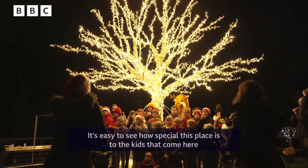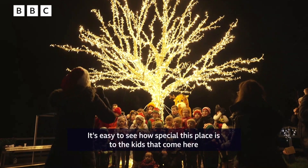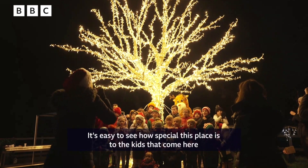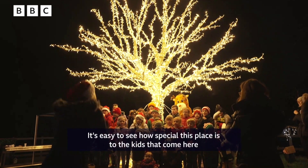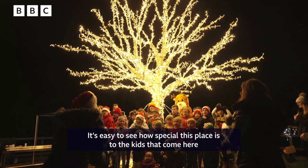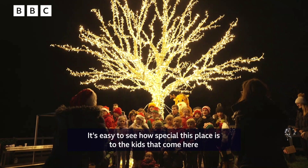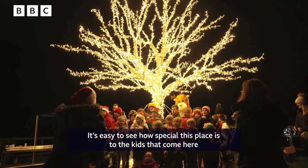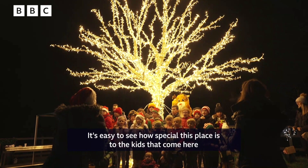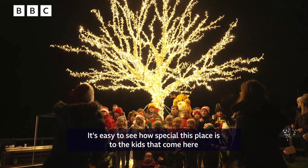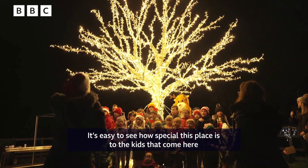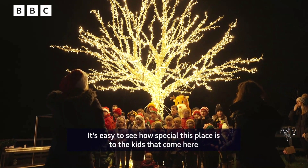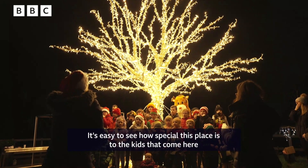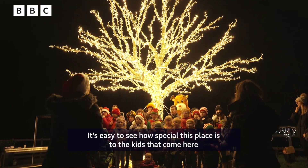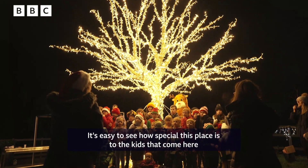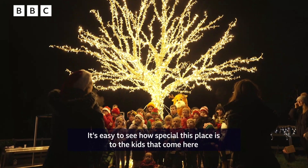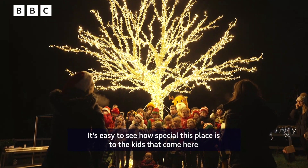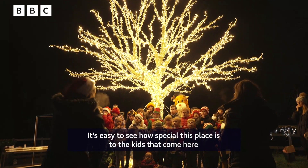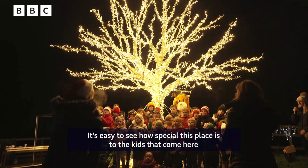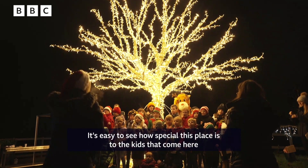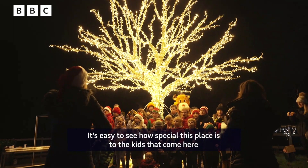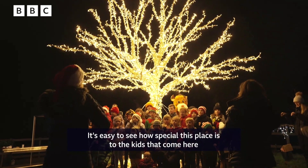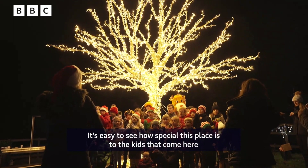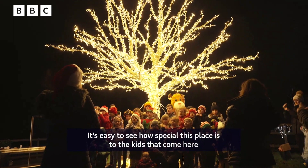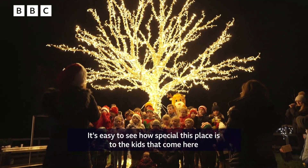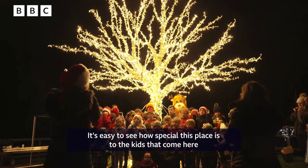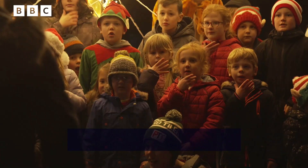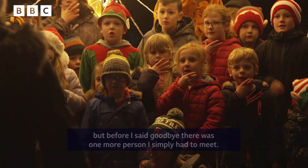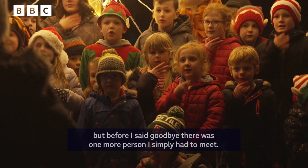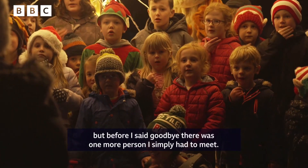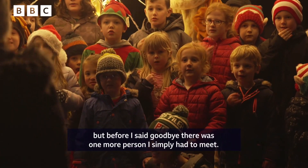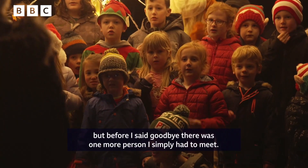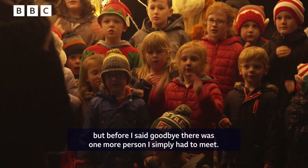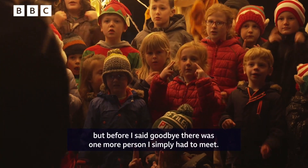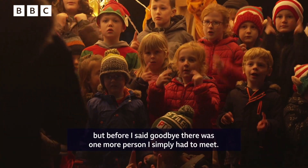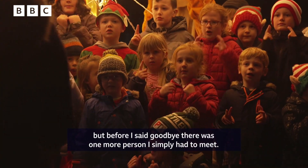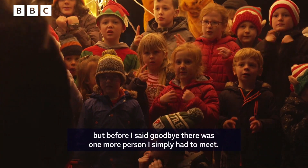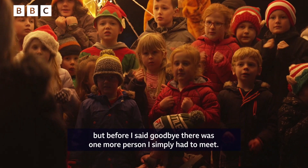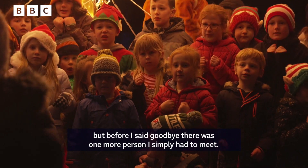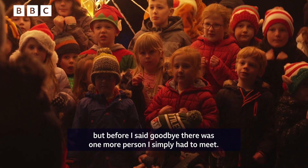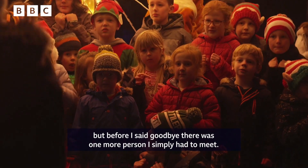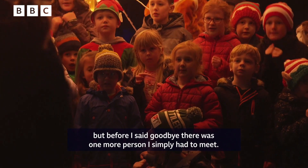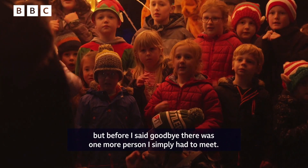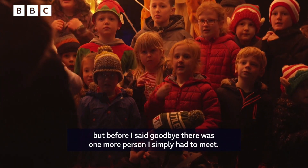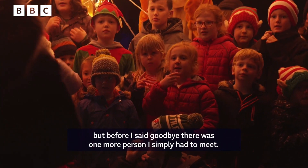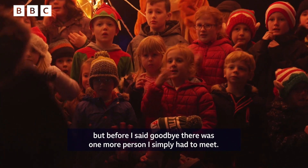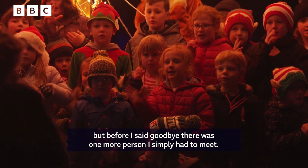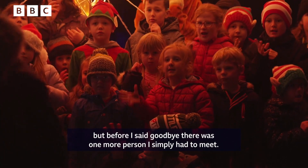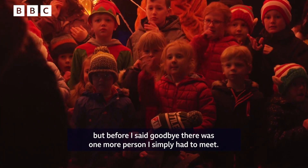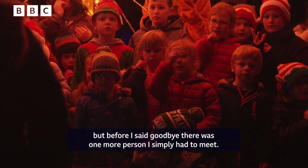It's easy to see how special this place is to the kids that come here. But before I said goodbye, there was one more person I